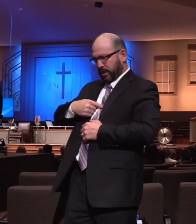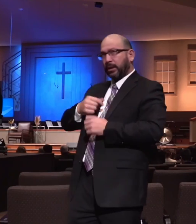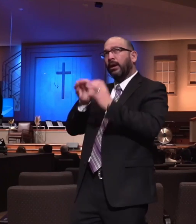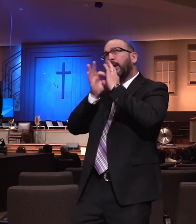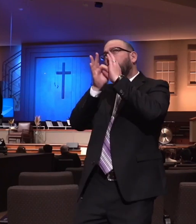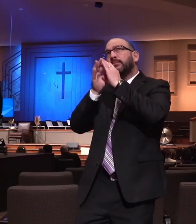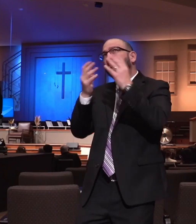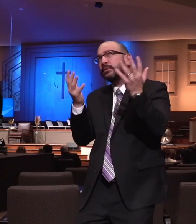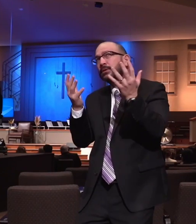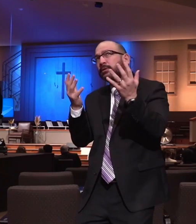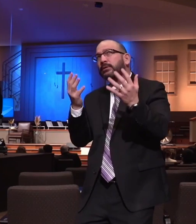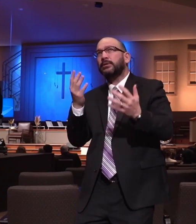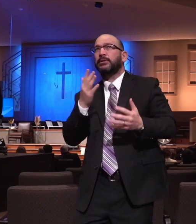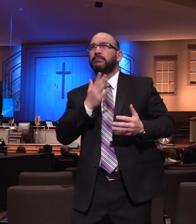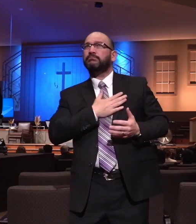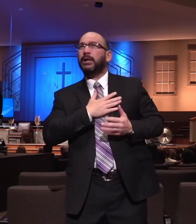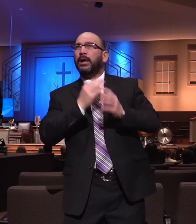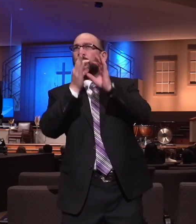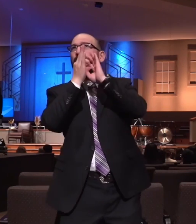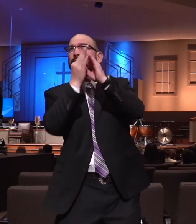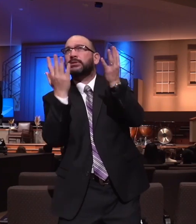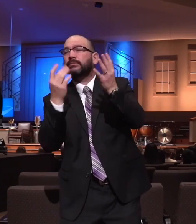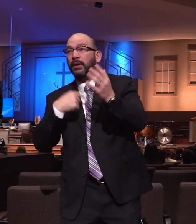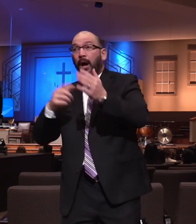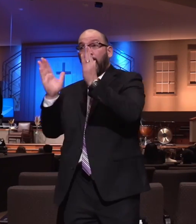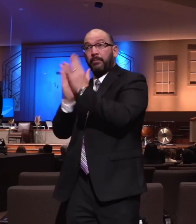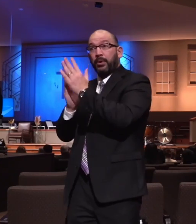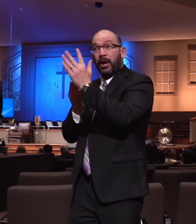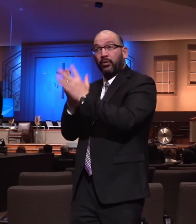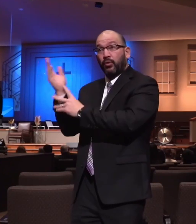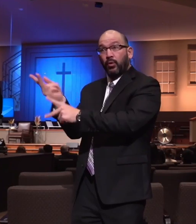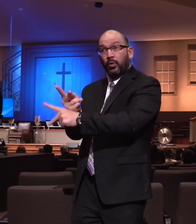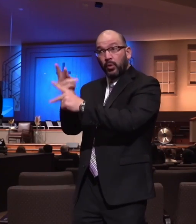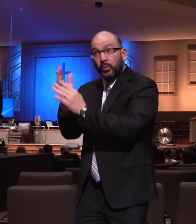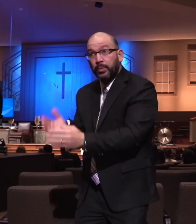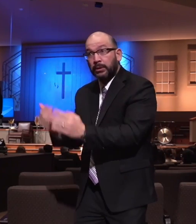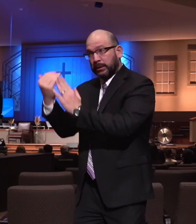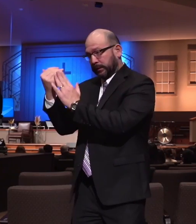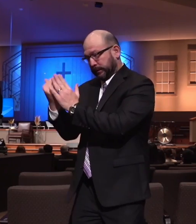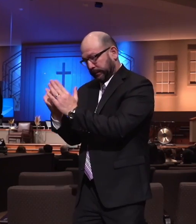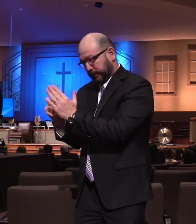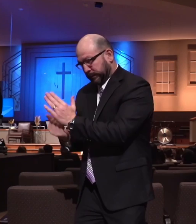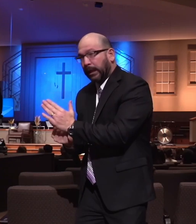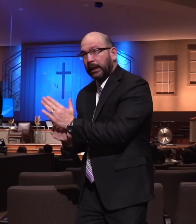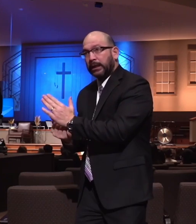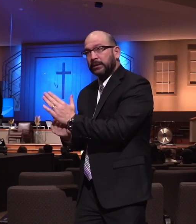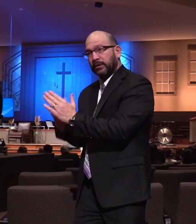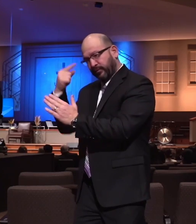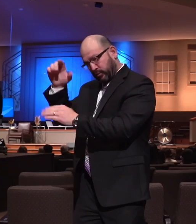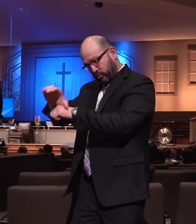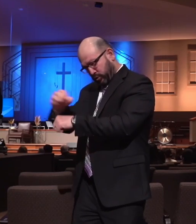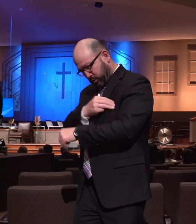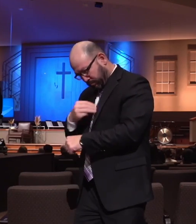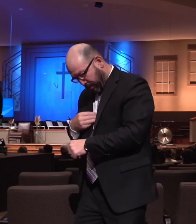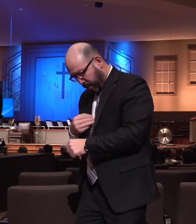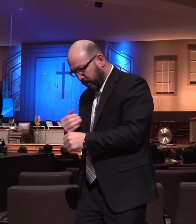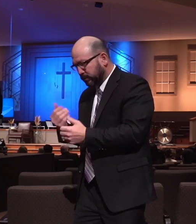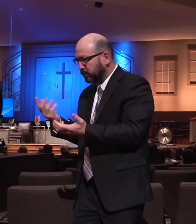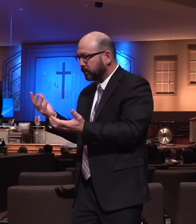I'm constantly praying through the church directory and calling your names before the Lord and thinking about you, and where are you, and where's the school parent, and where's this